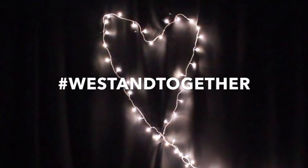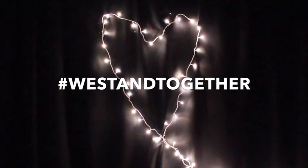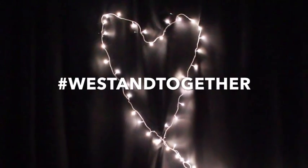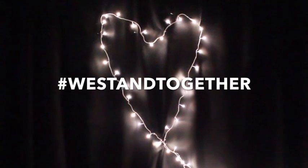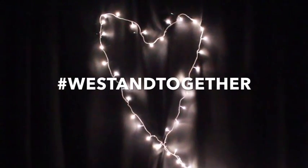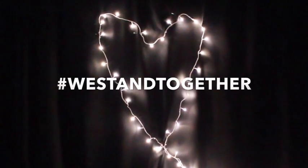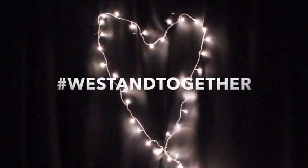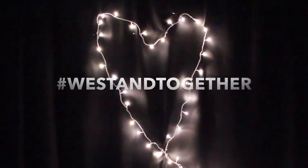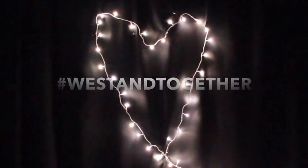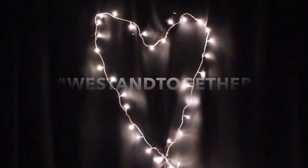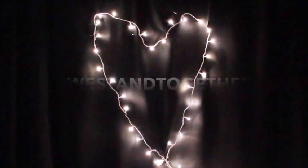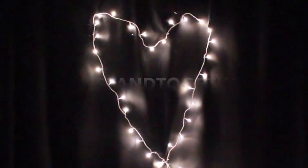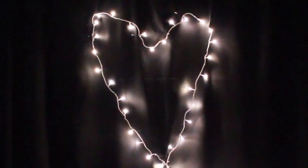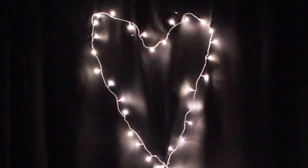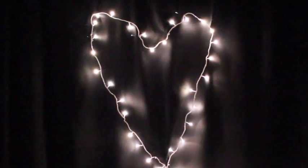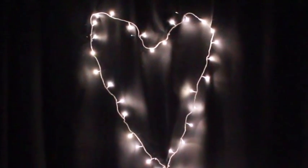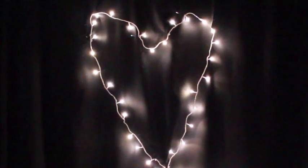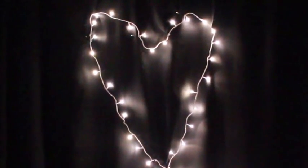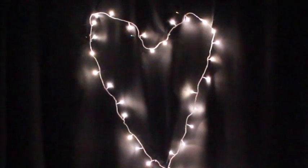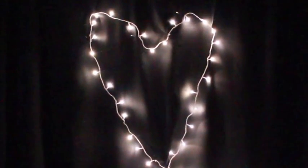soon